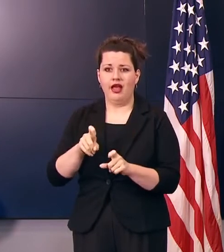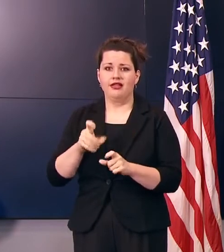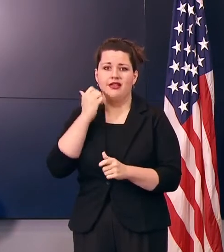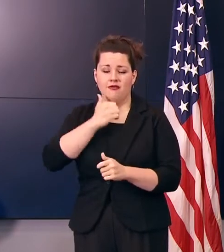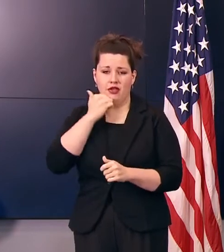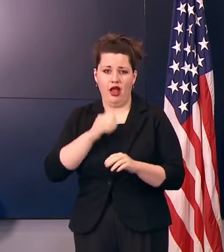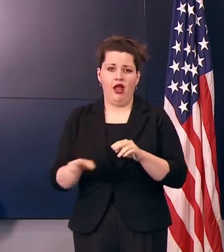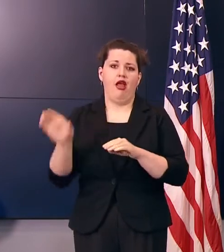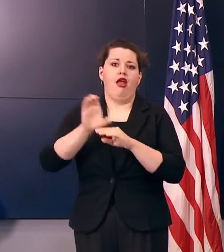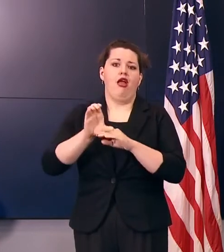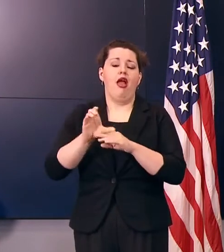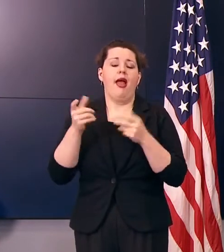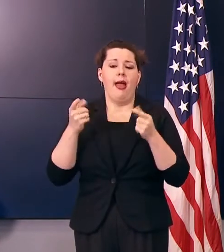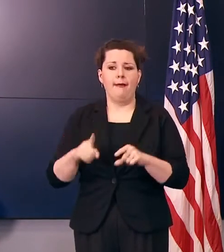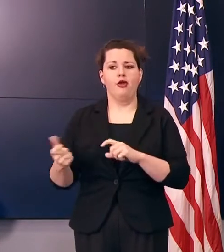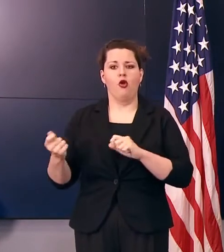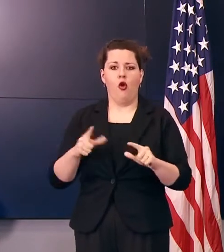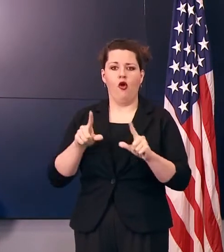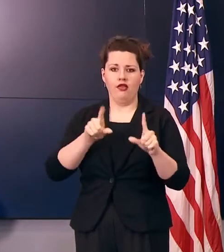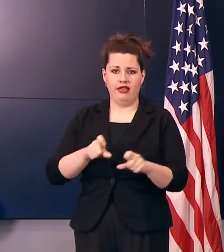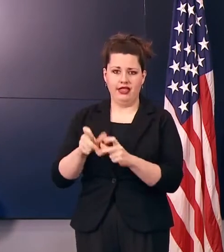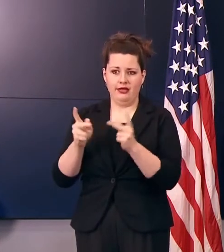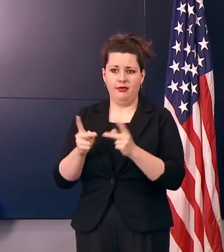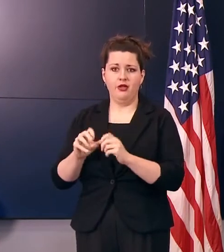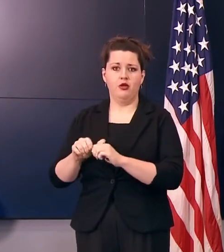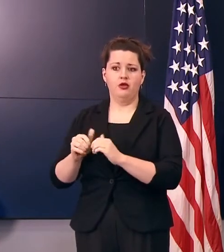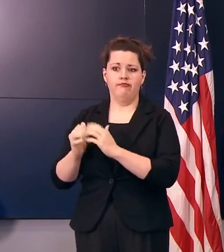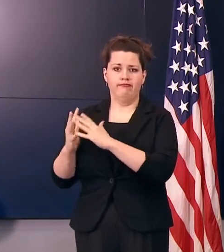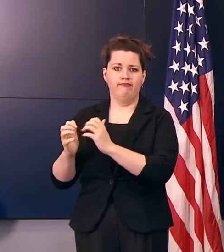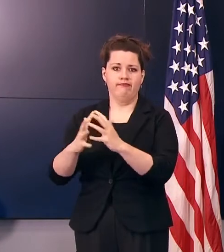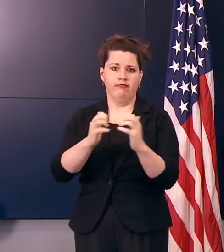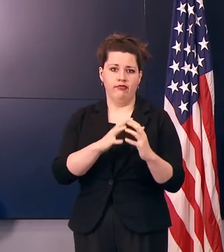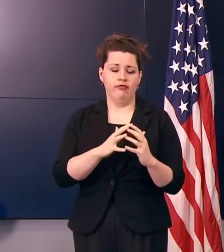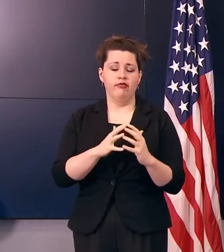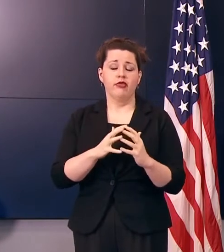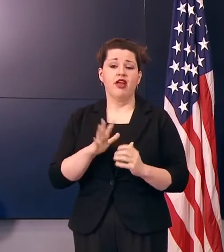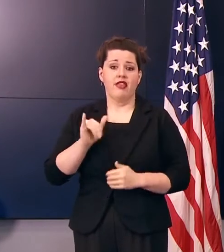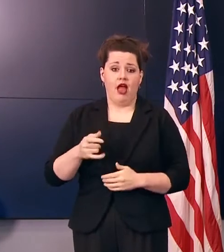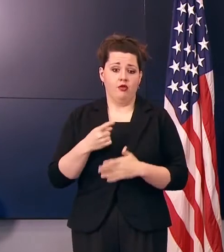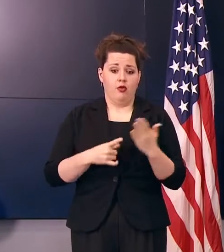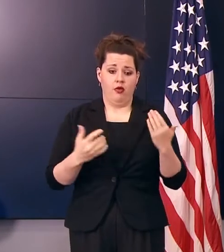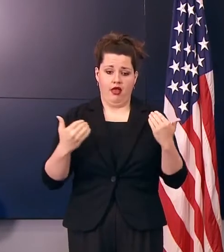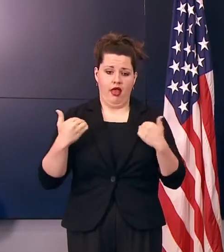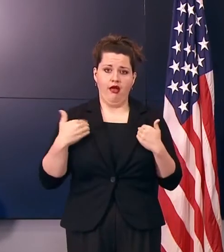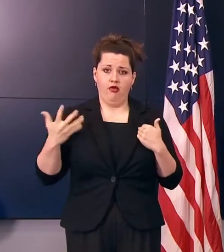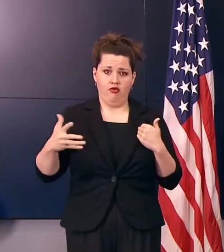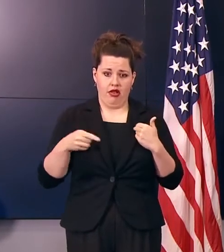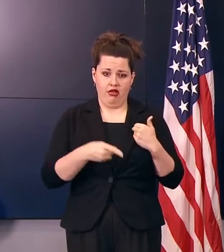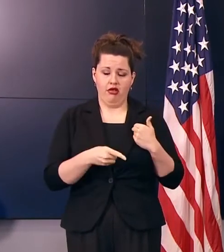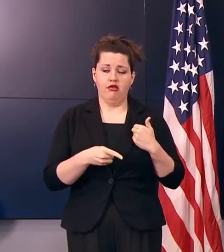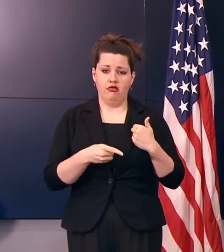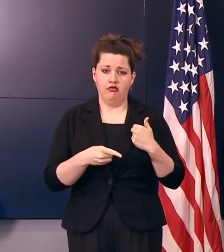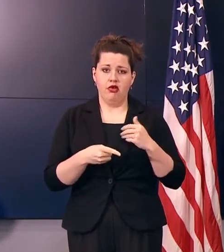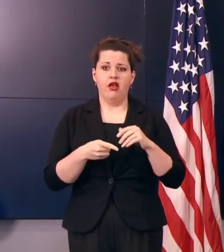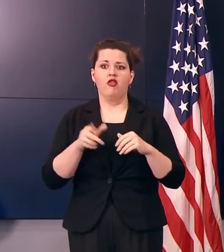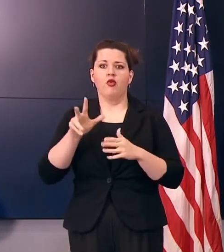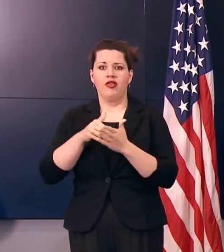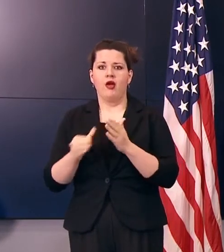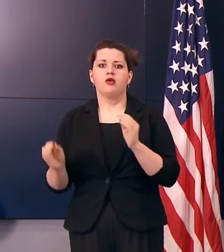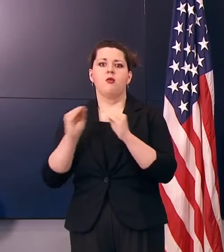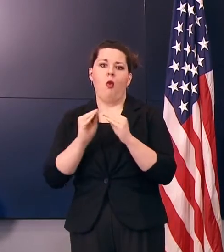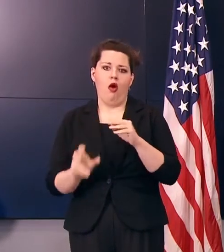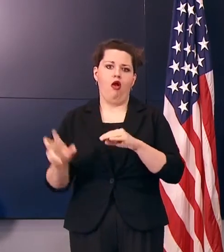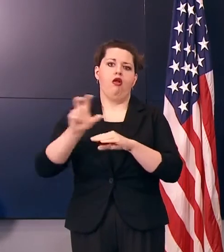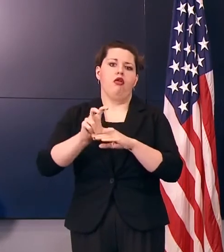once all of the test sites are open and at full capacity and that's on top of what we'll be able to do that we're already doing.